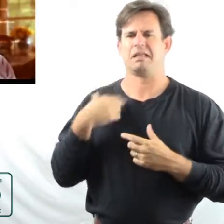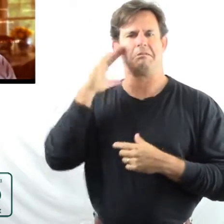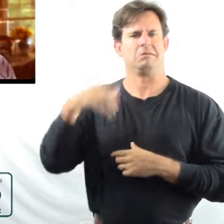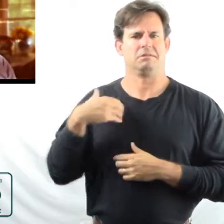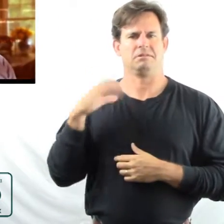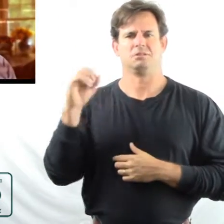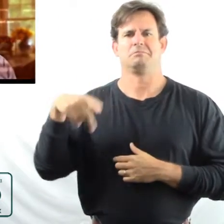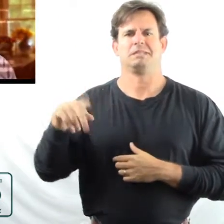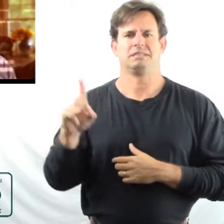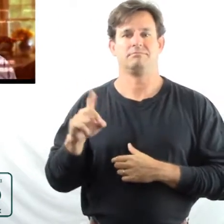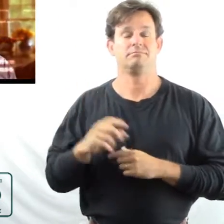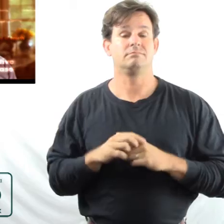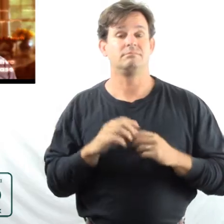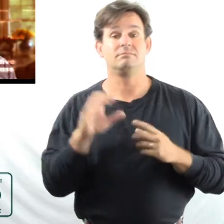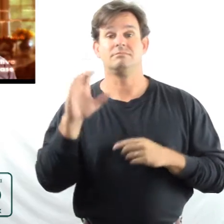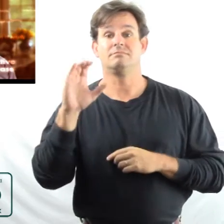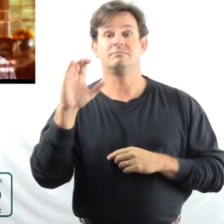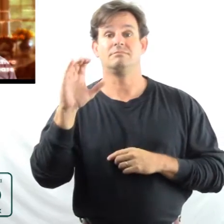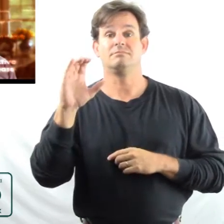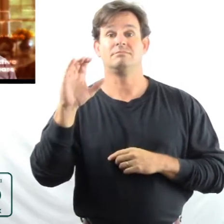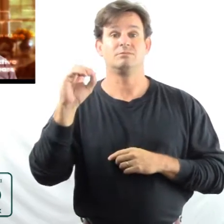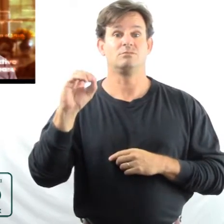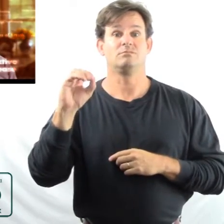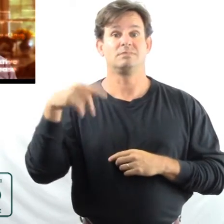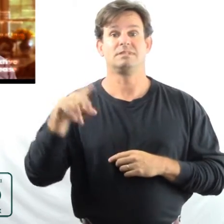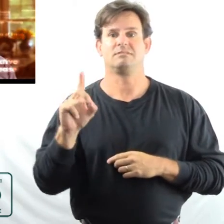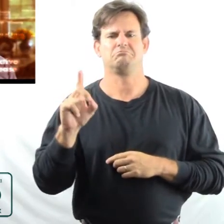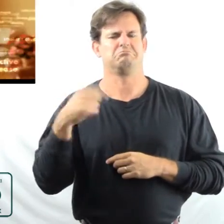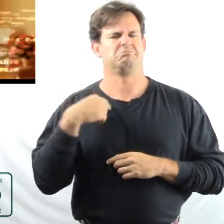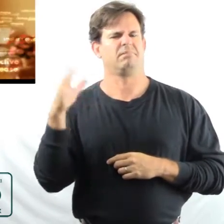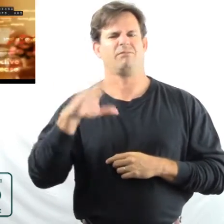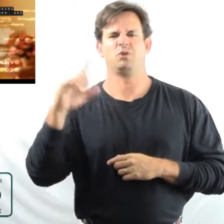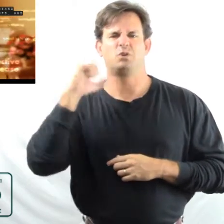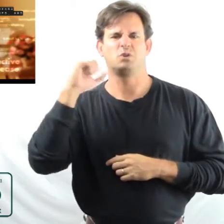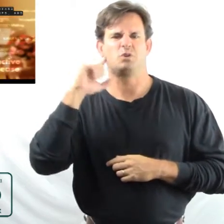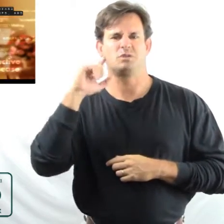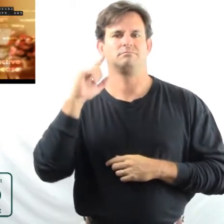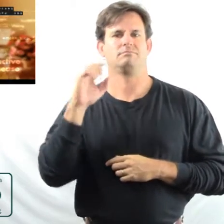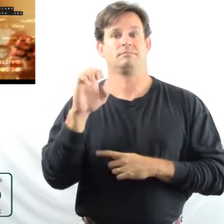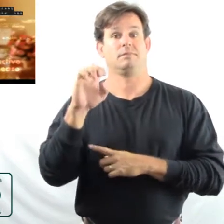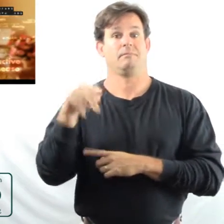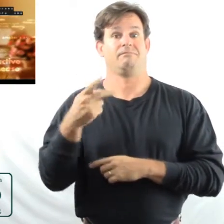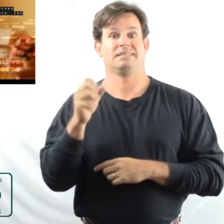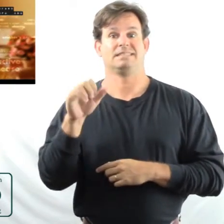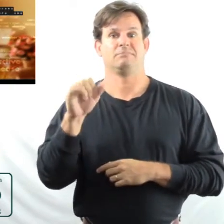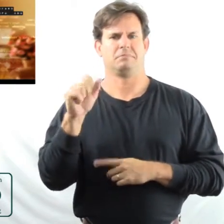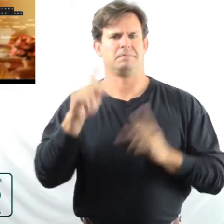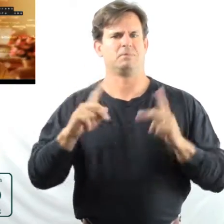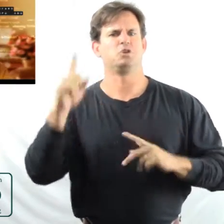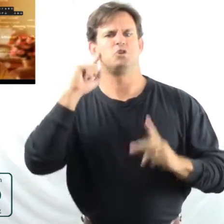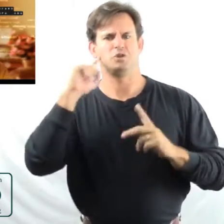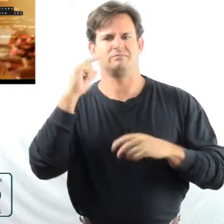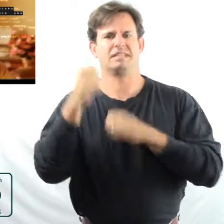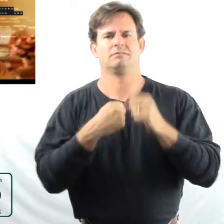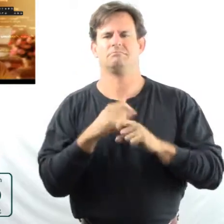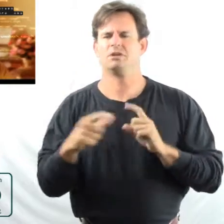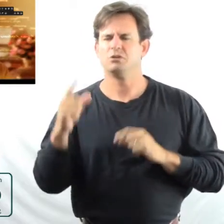Chronic obstructive pulmonary disease. I hadn't heard of it. Emphysema, people had heard for years. But to hear